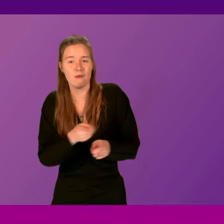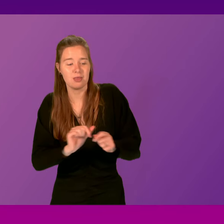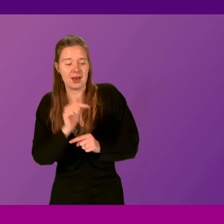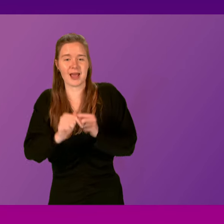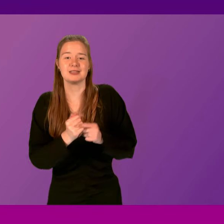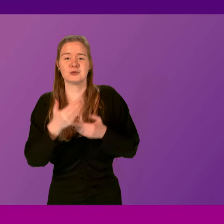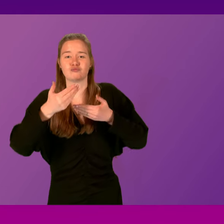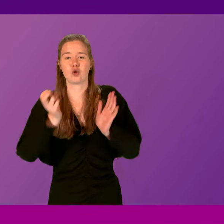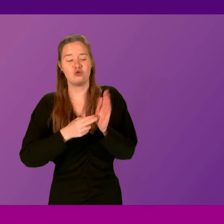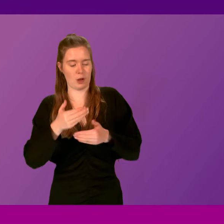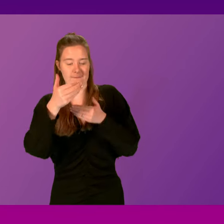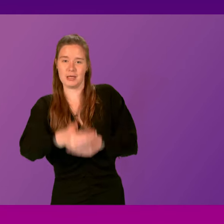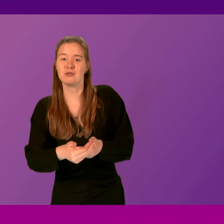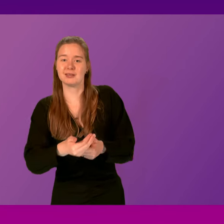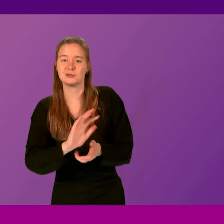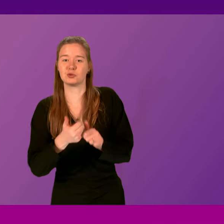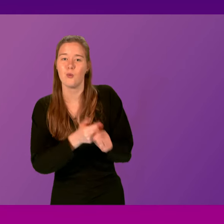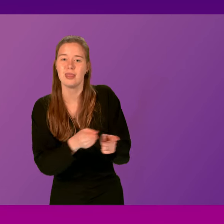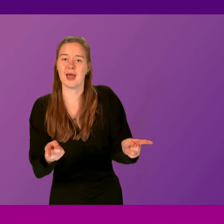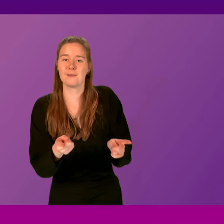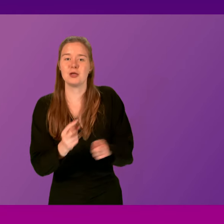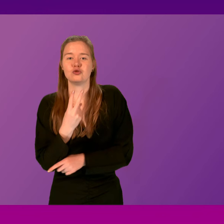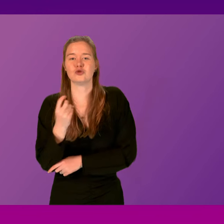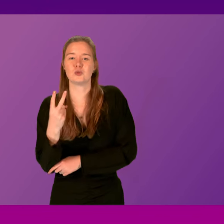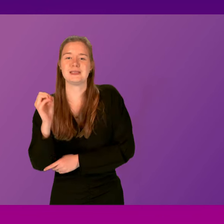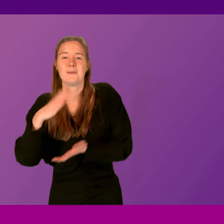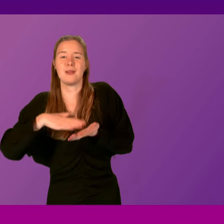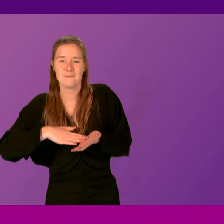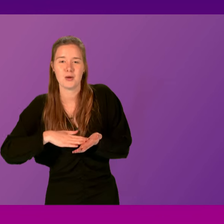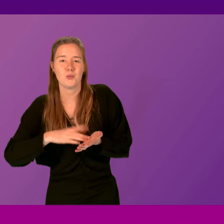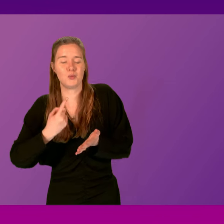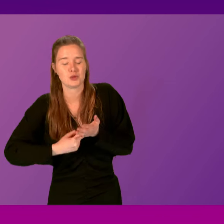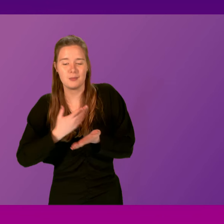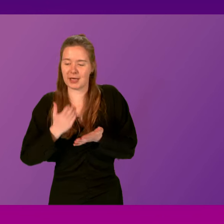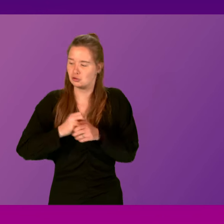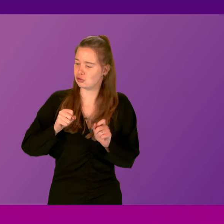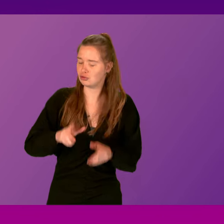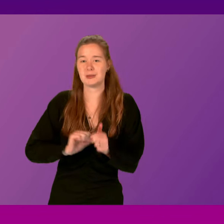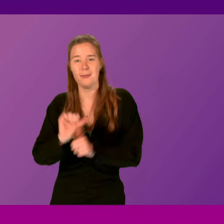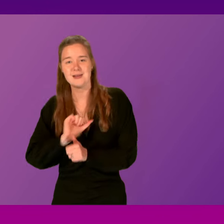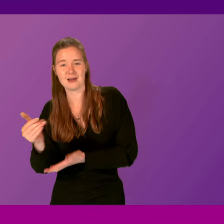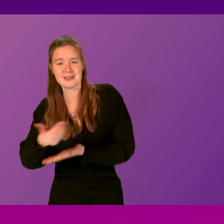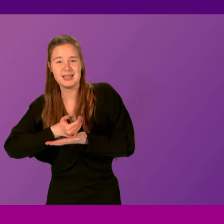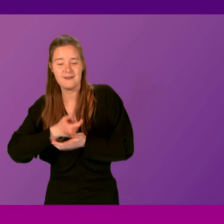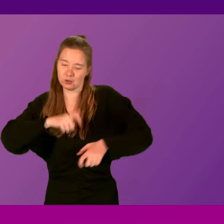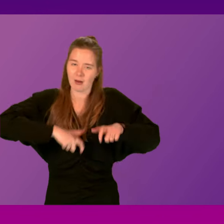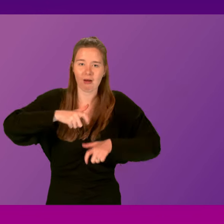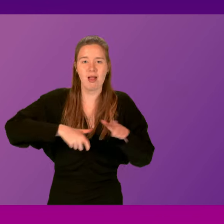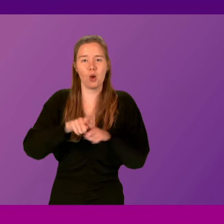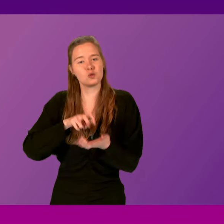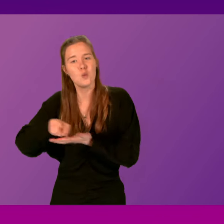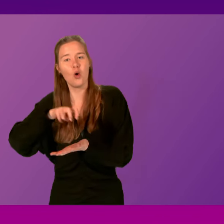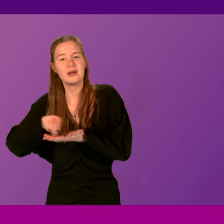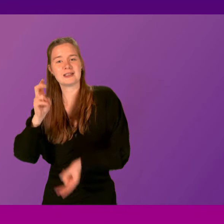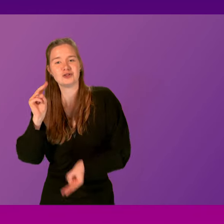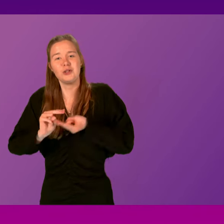the next contract period. And we're investing a record 220 million pounds in making our streets better and safer for cycling and walking